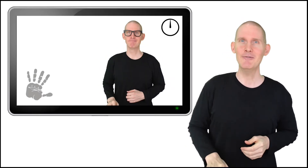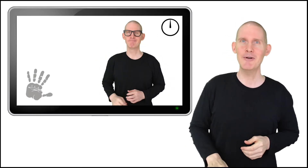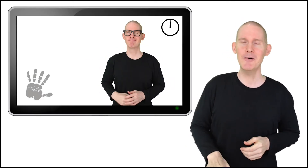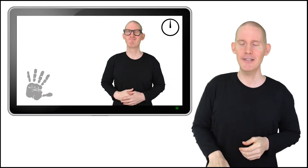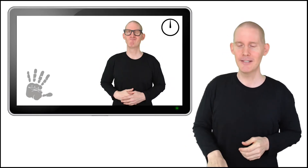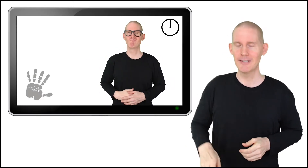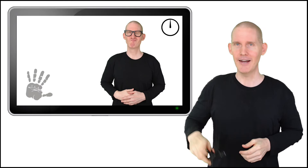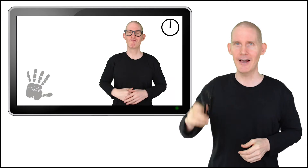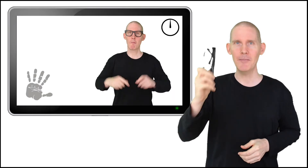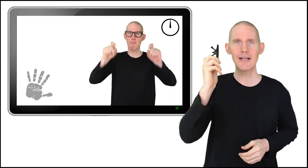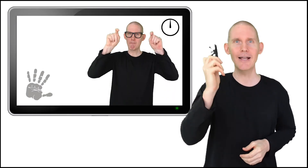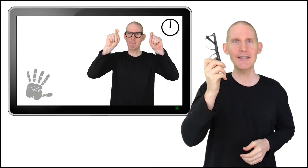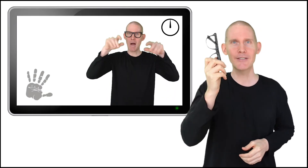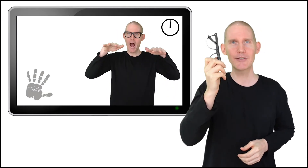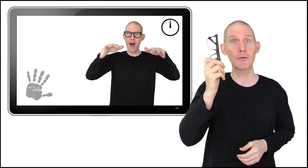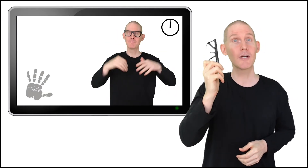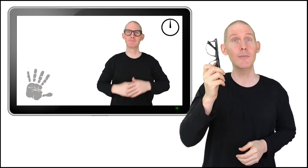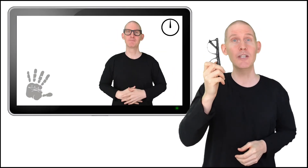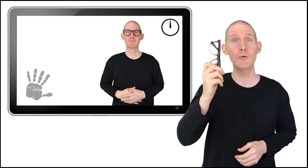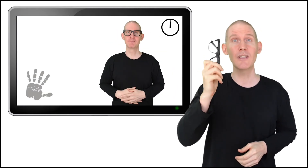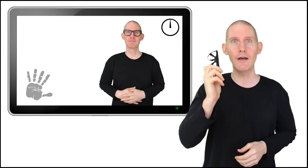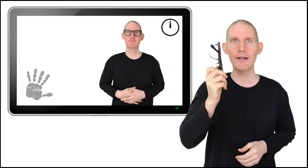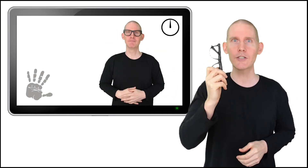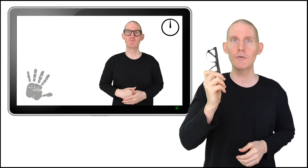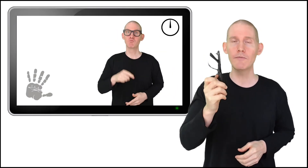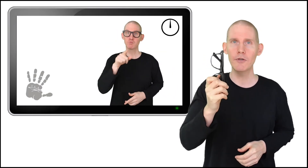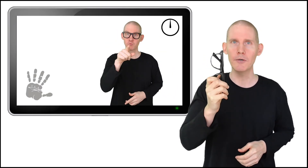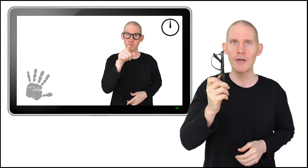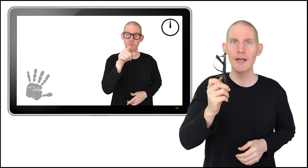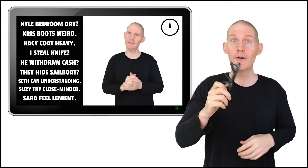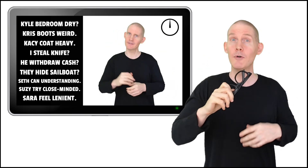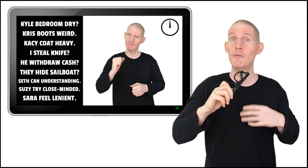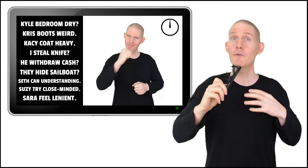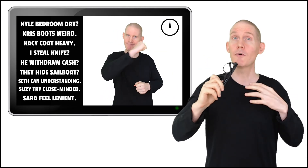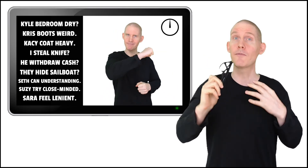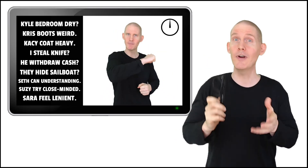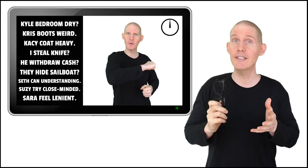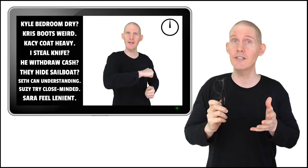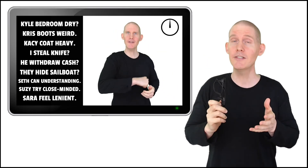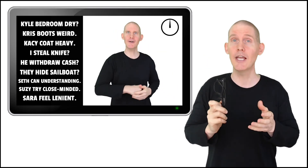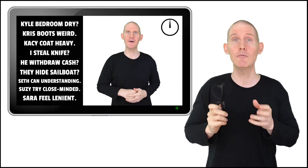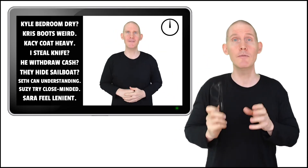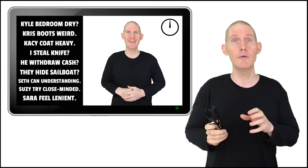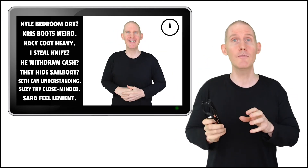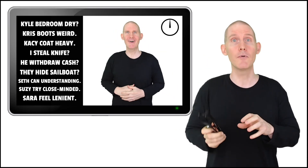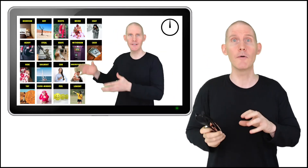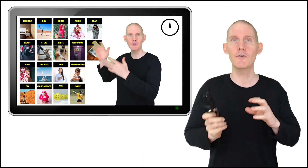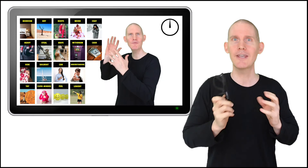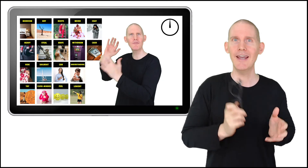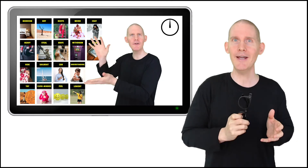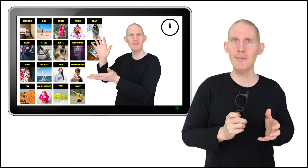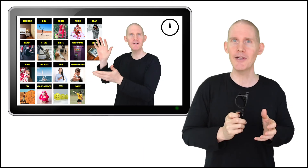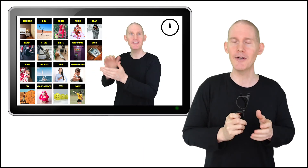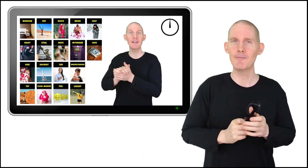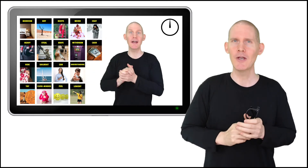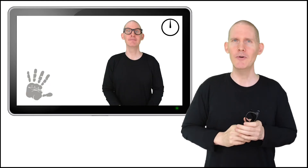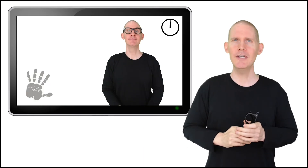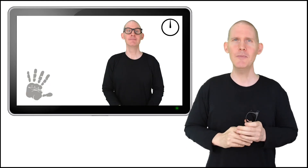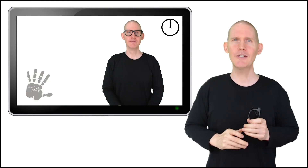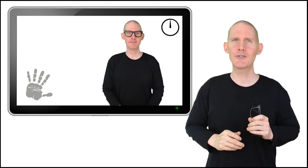know it, I got my glasses so we're going to be doing lots of review. Review for phrases and review for vocabulary. We need to make sure